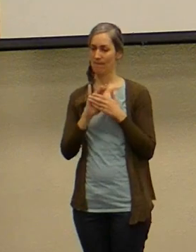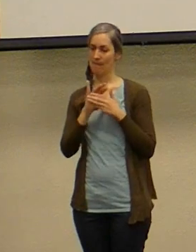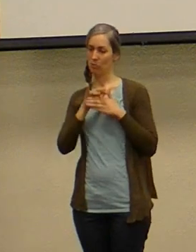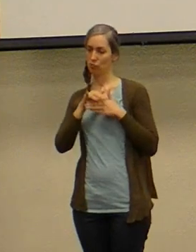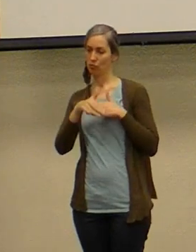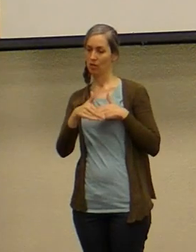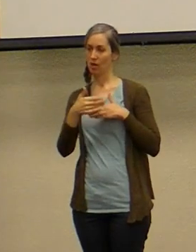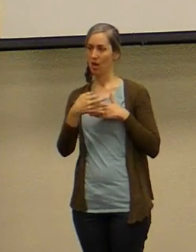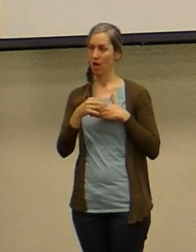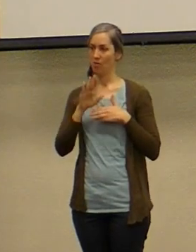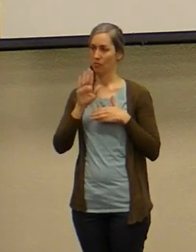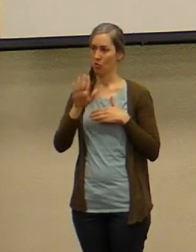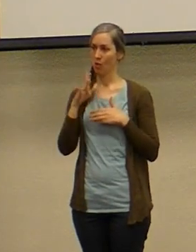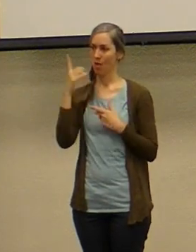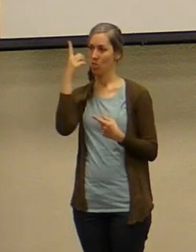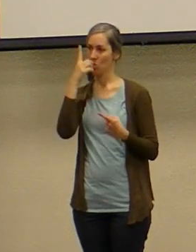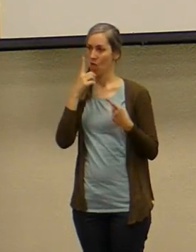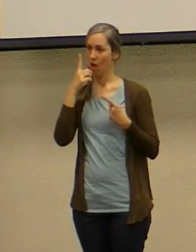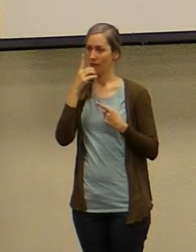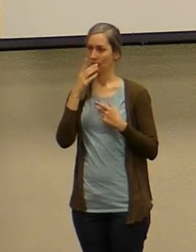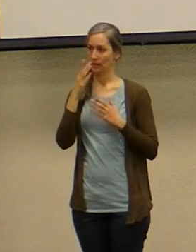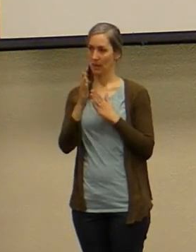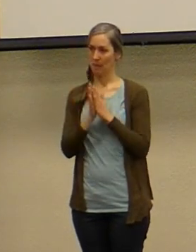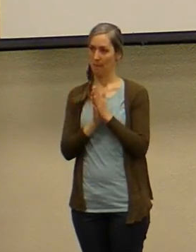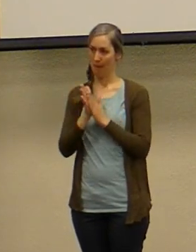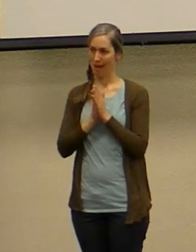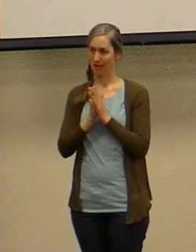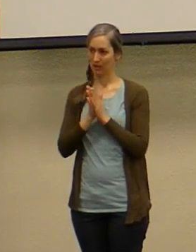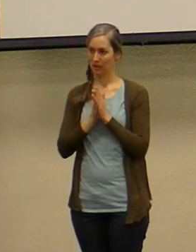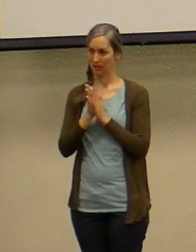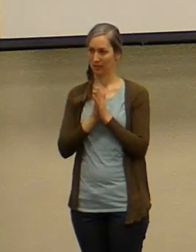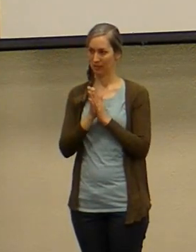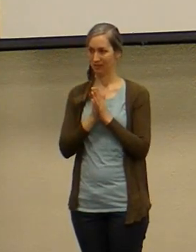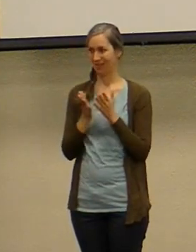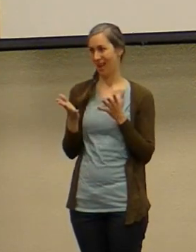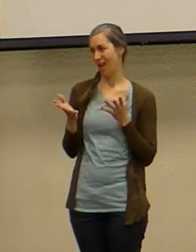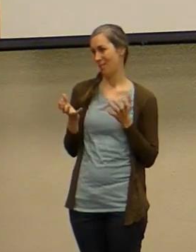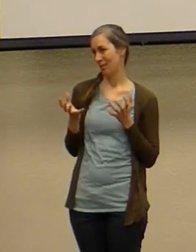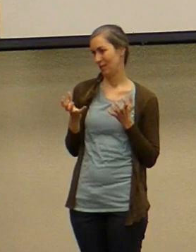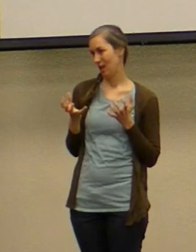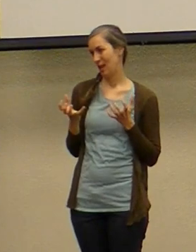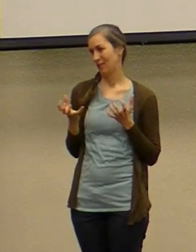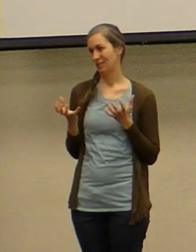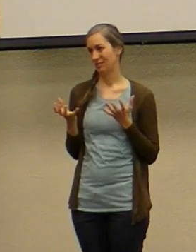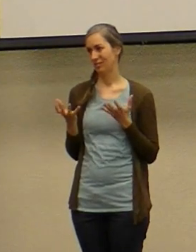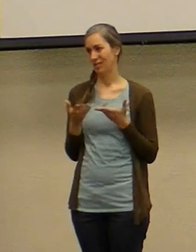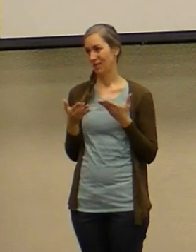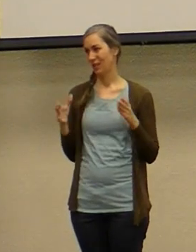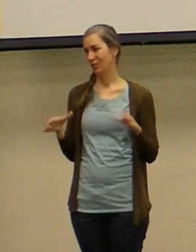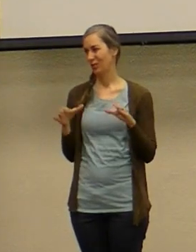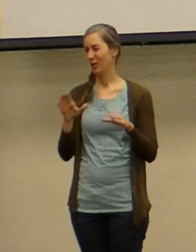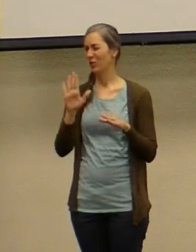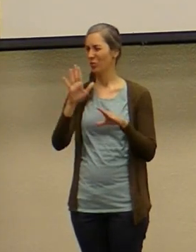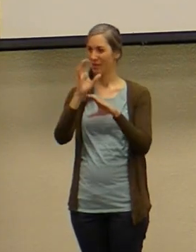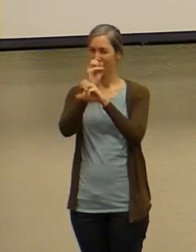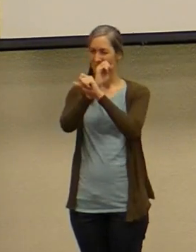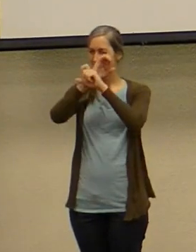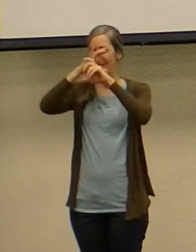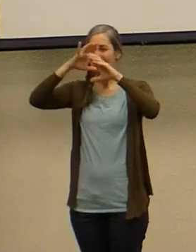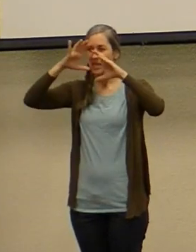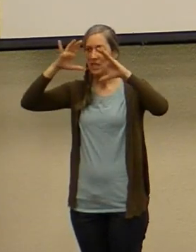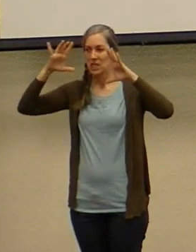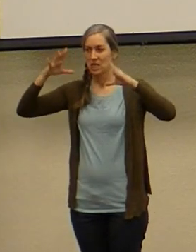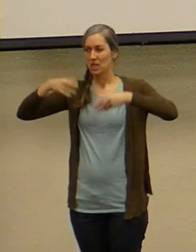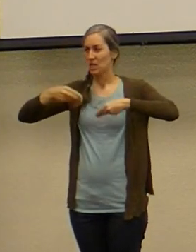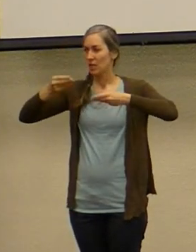passions desires appetites affections purposes and endeavors it's your vision caster it's your